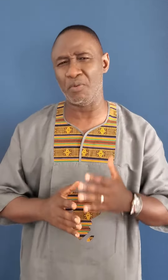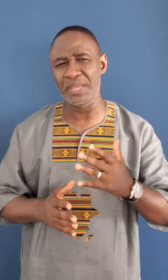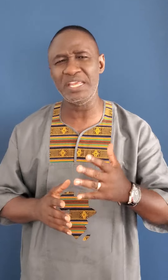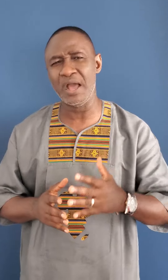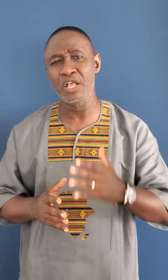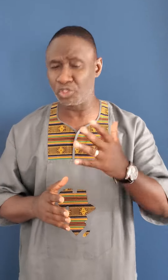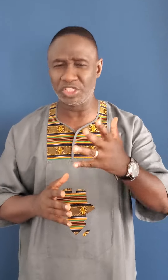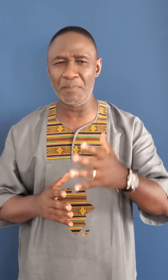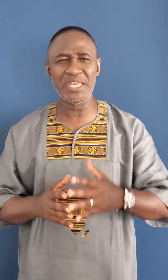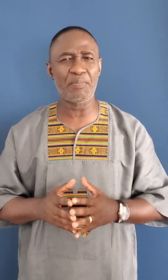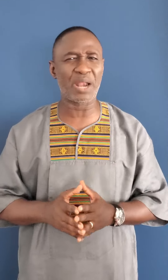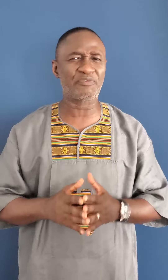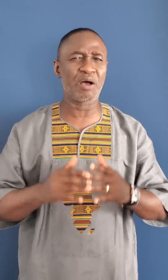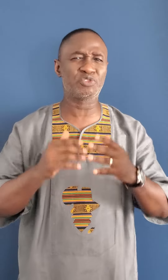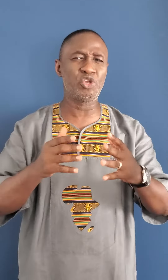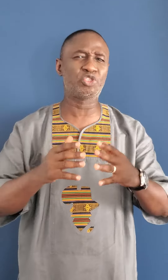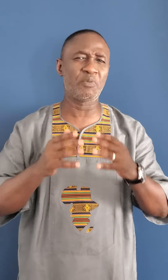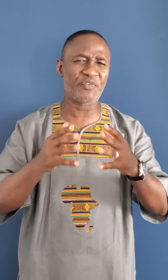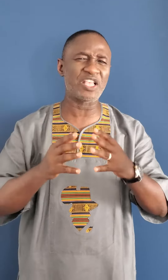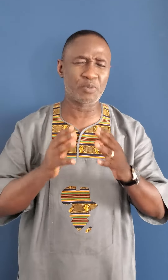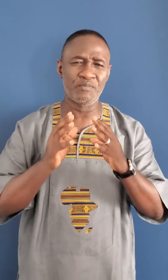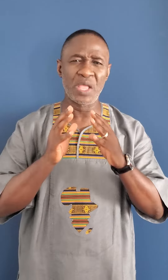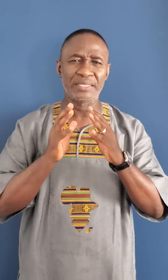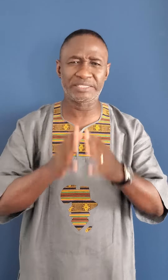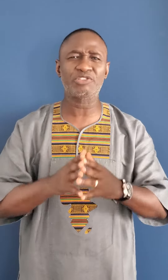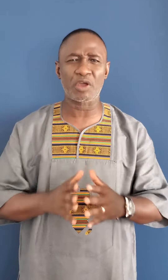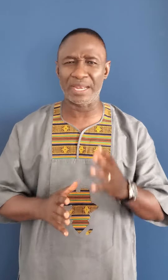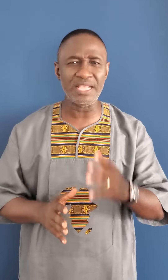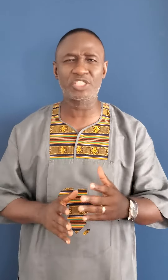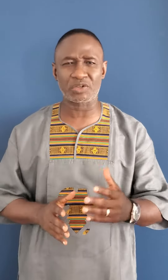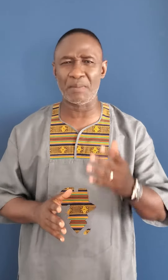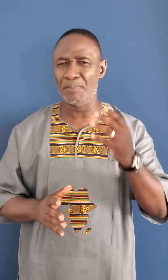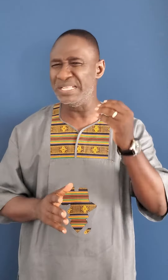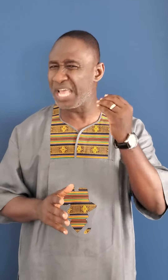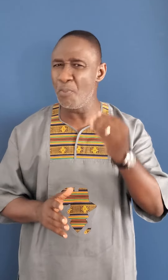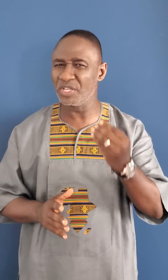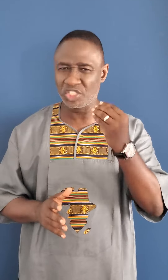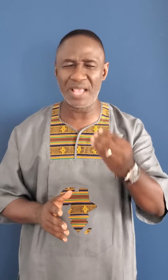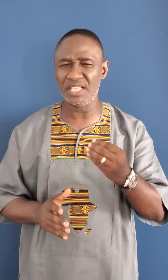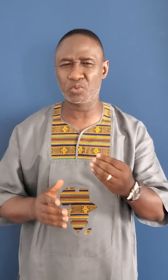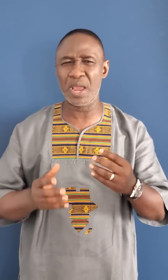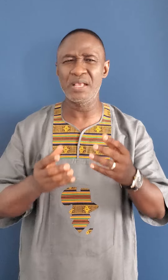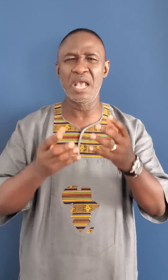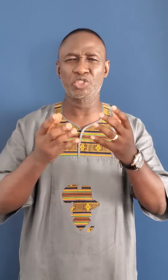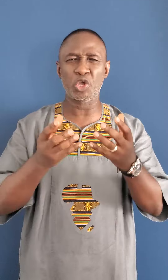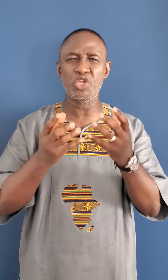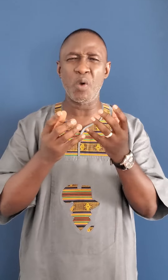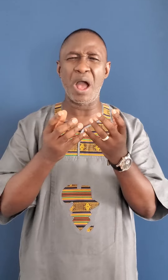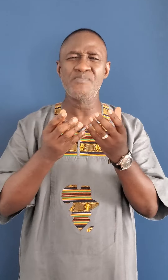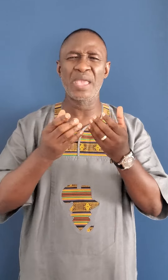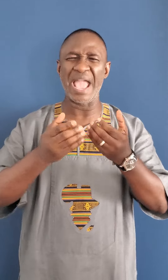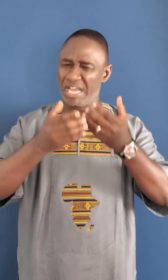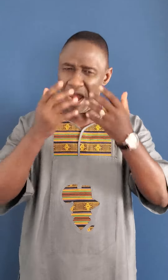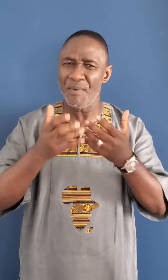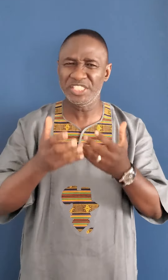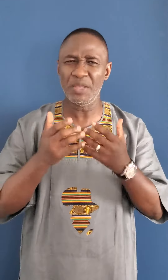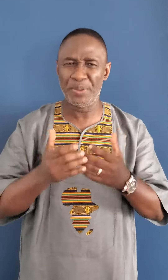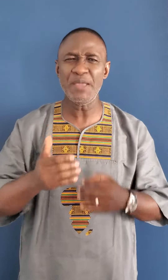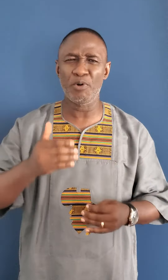pastor social media platforms youtube facebook tiktok and instagram and please help us share this way so you are encouraging people